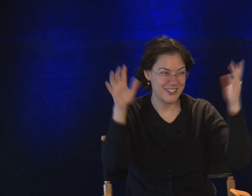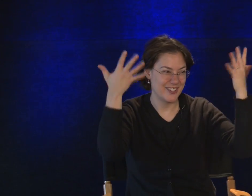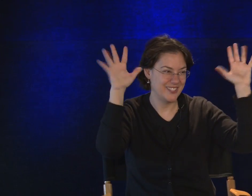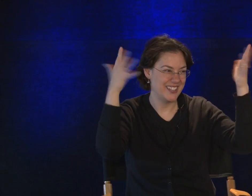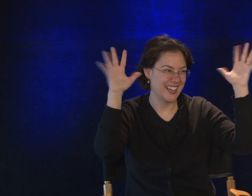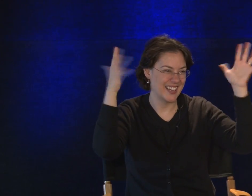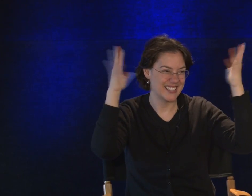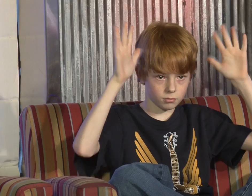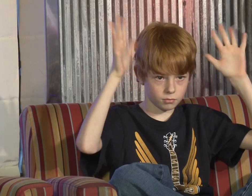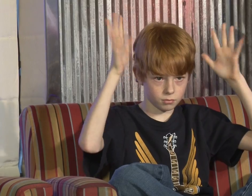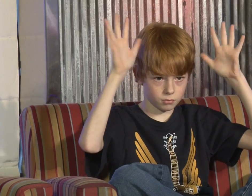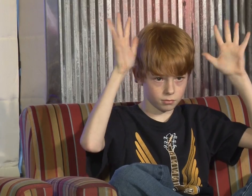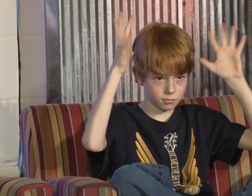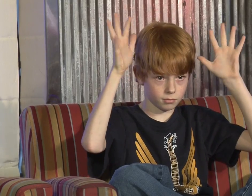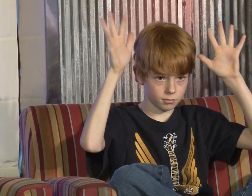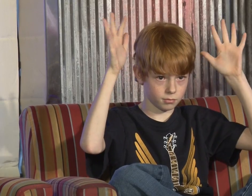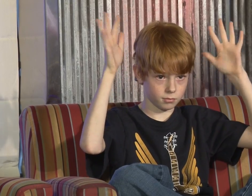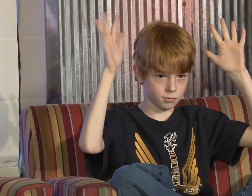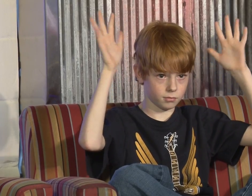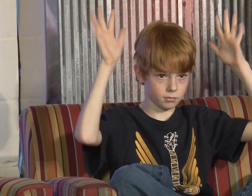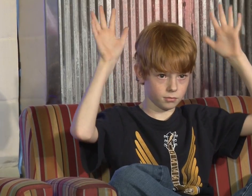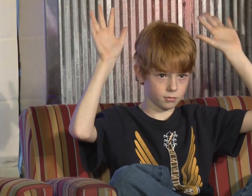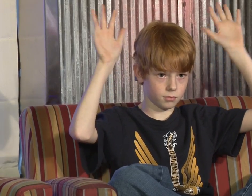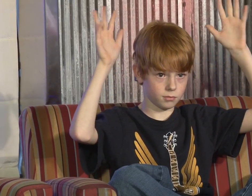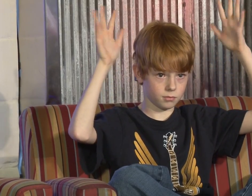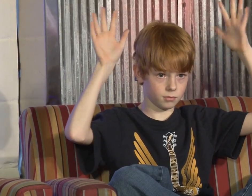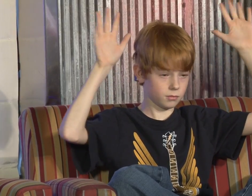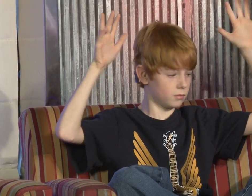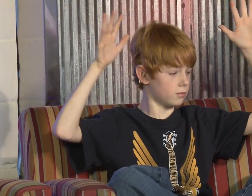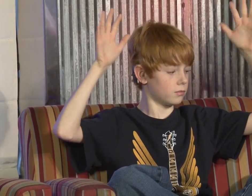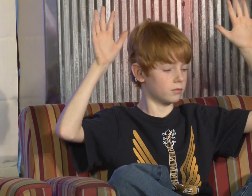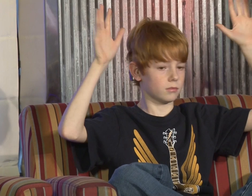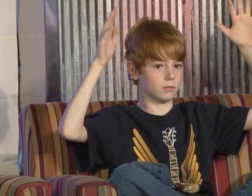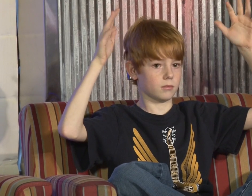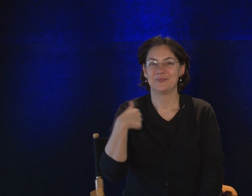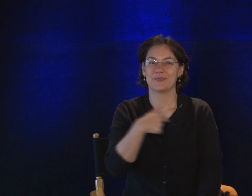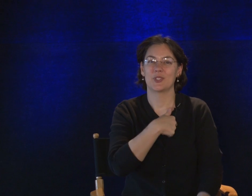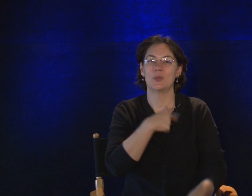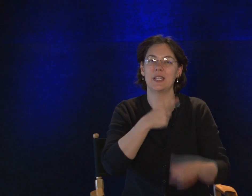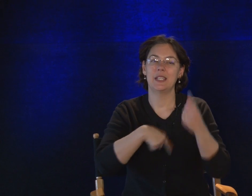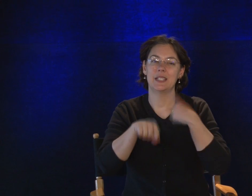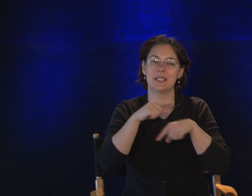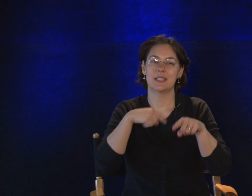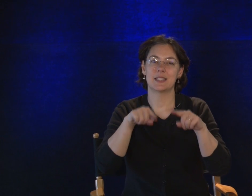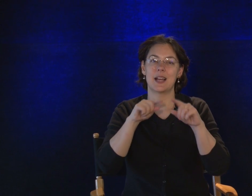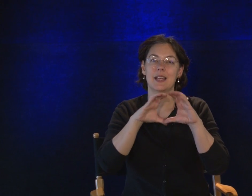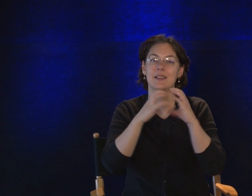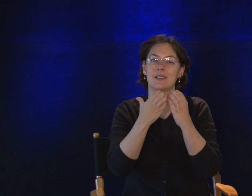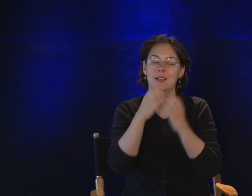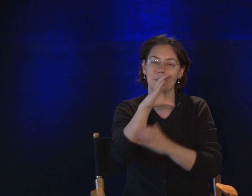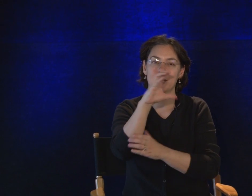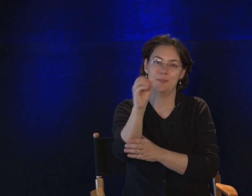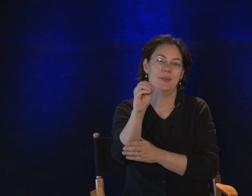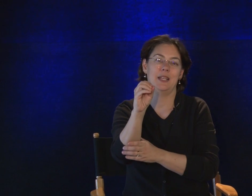job, guys. Good. Good. in the Sign Club Company